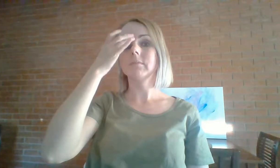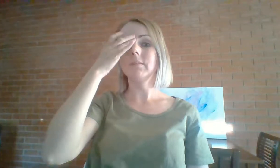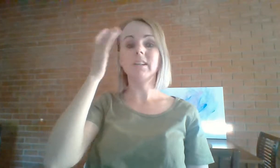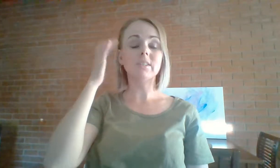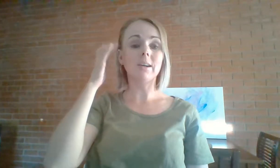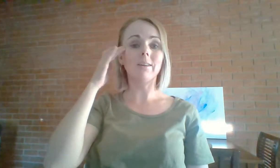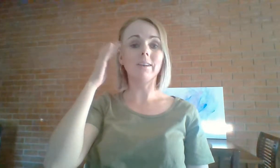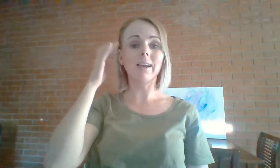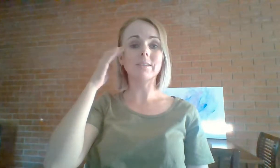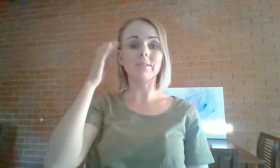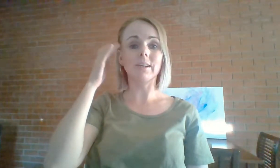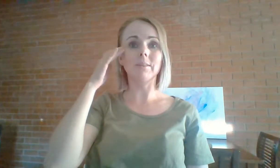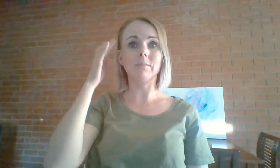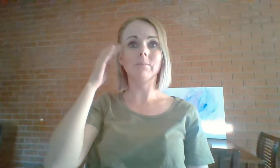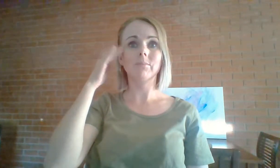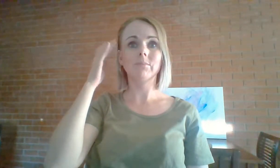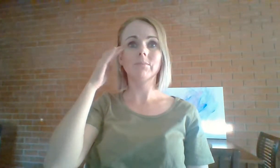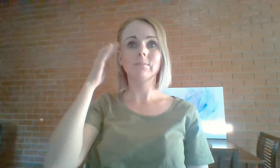And I just can't relax around in my